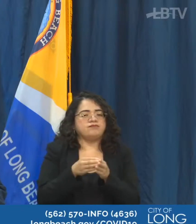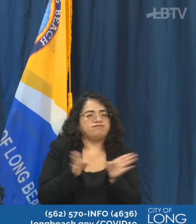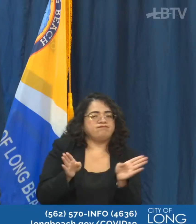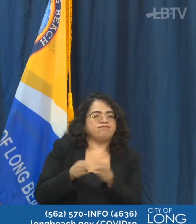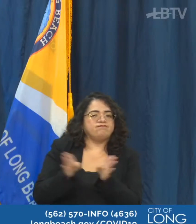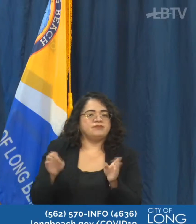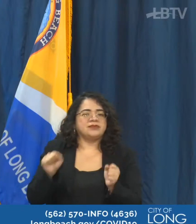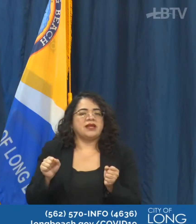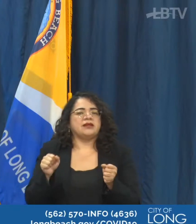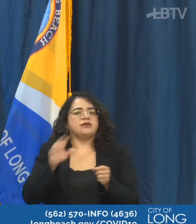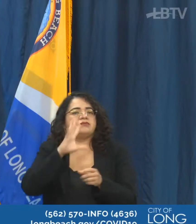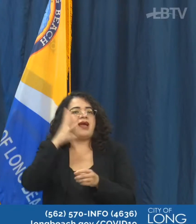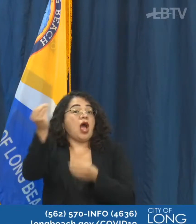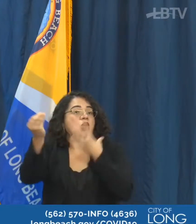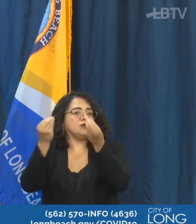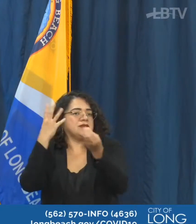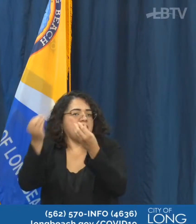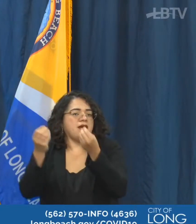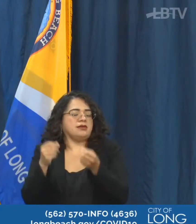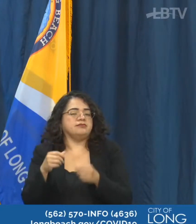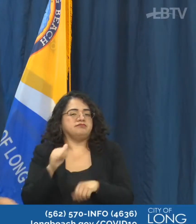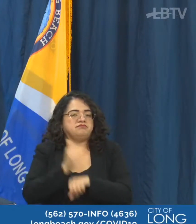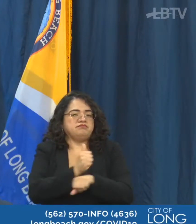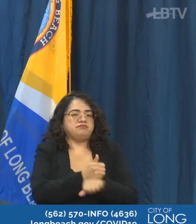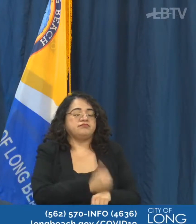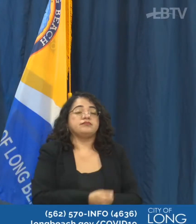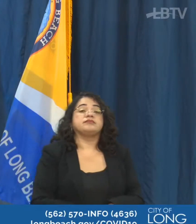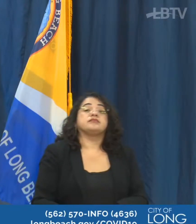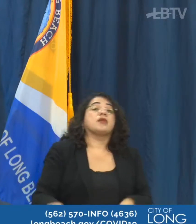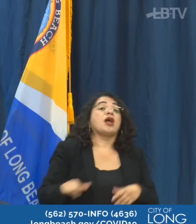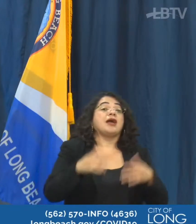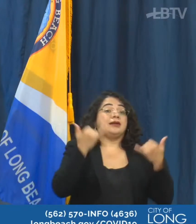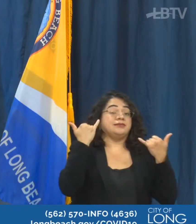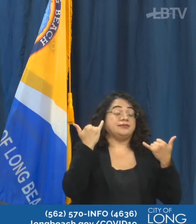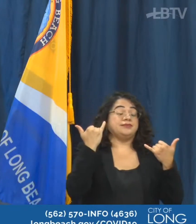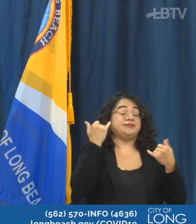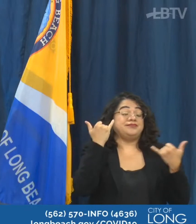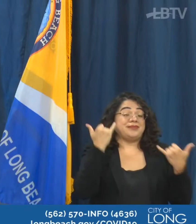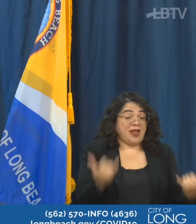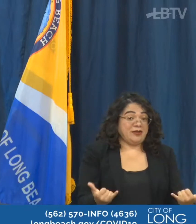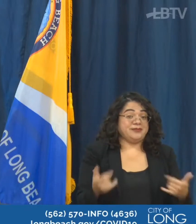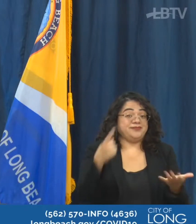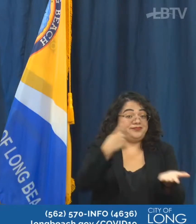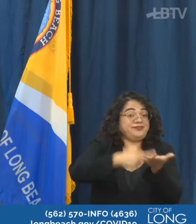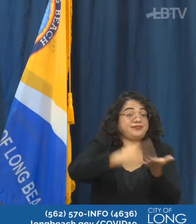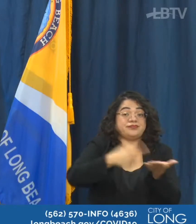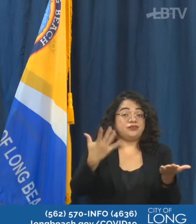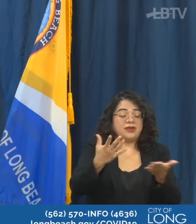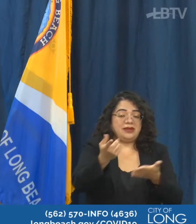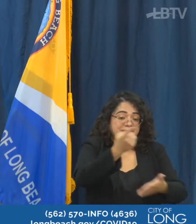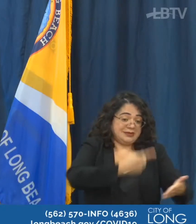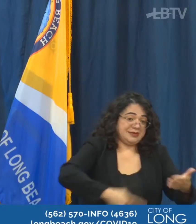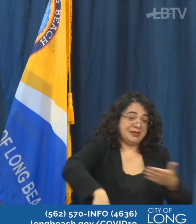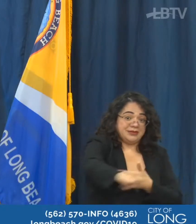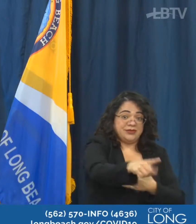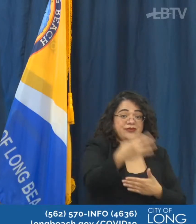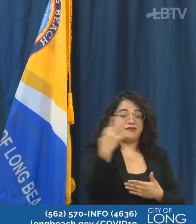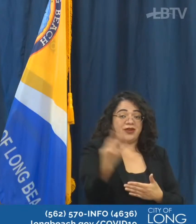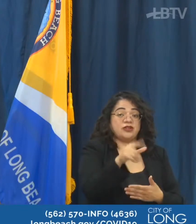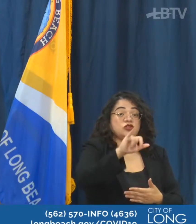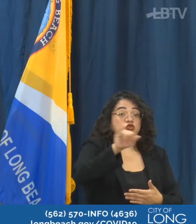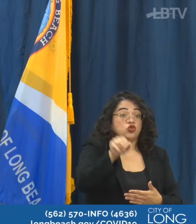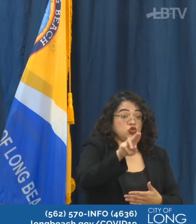Then there's an additional set of businesses and industries that will be allowed to reopen the following Friday on June the